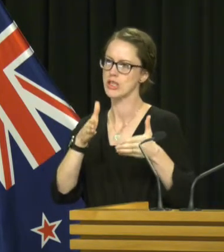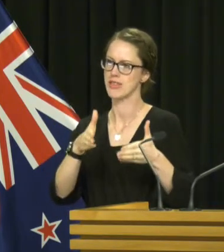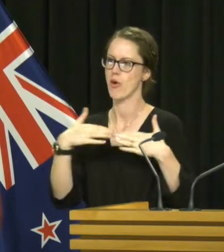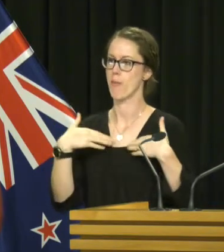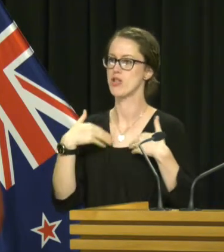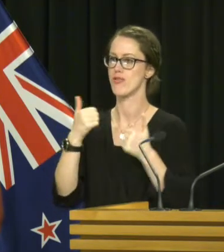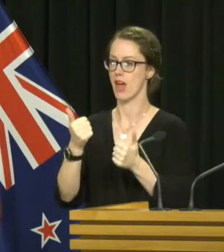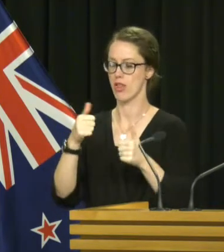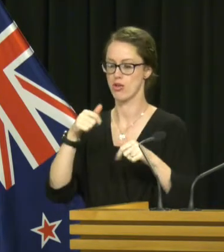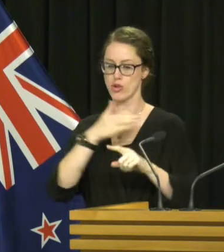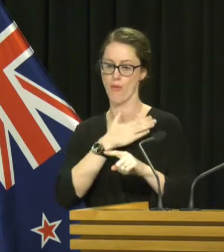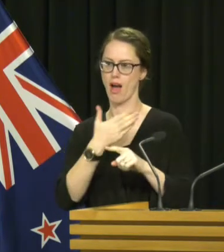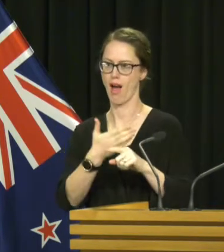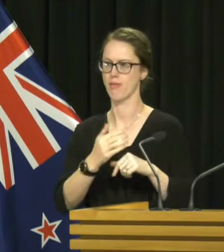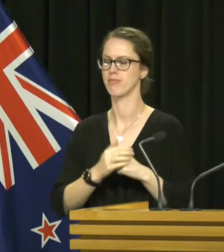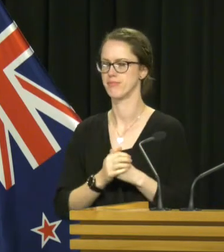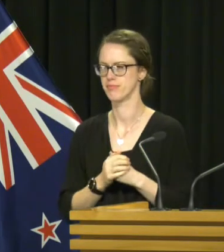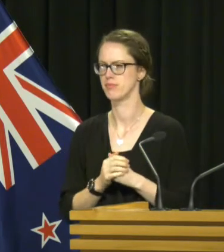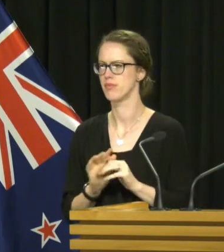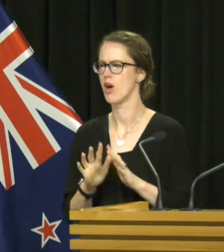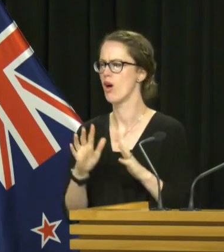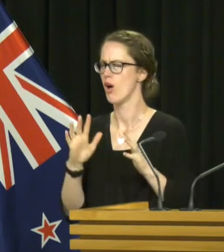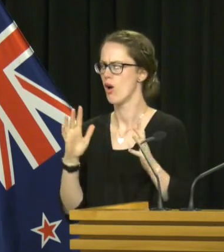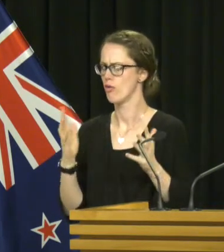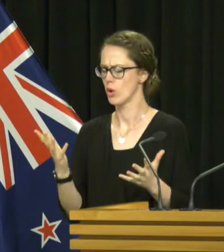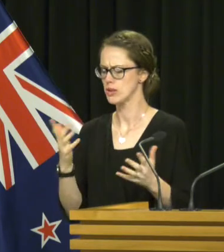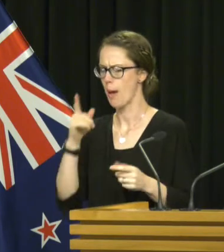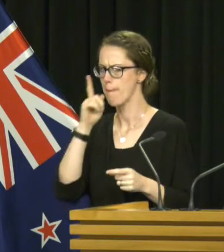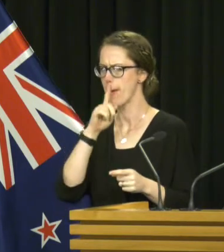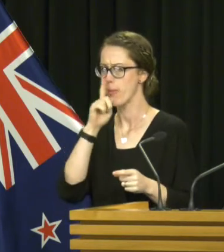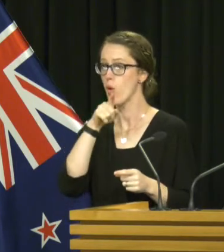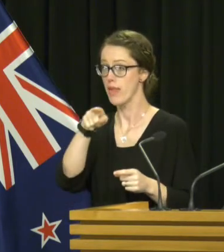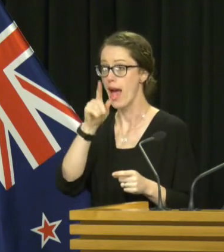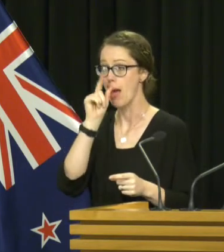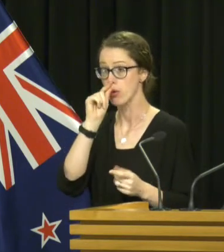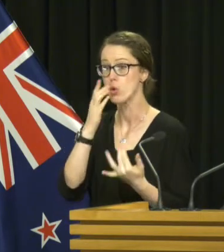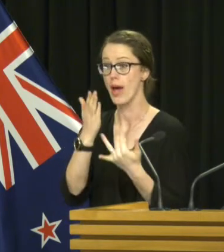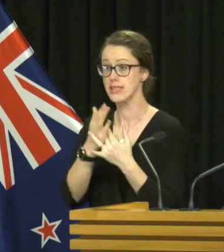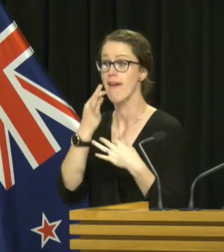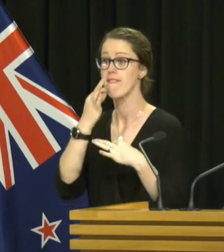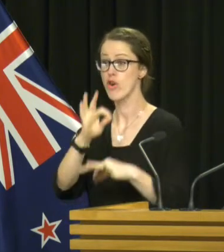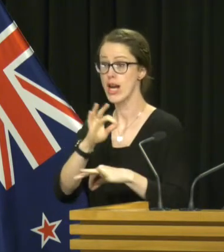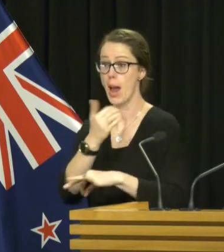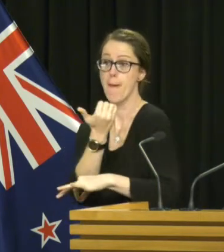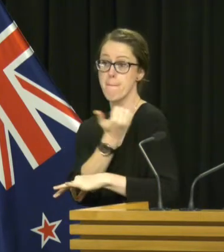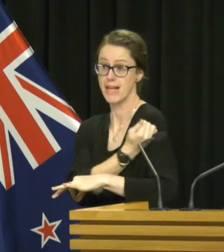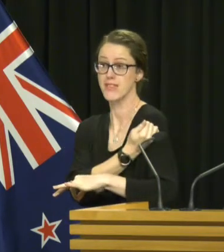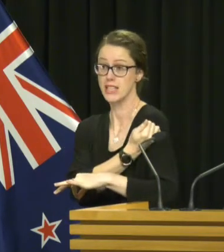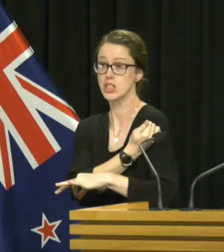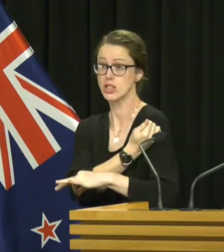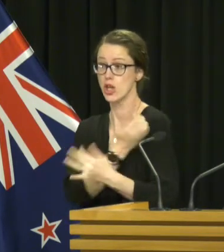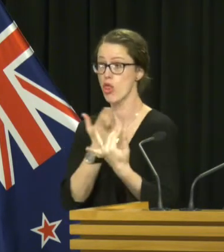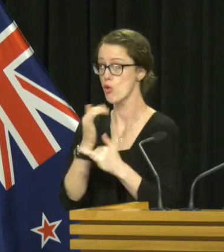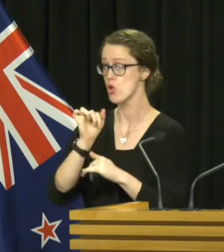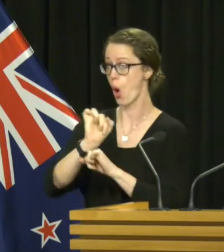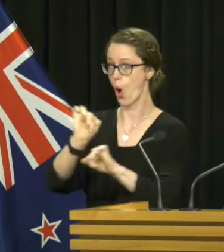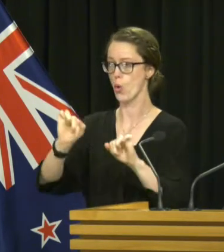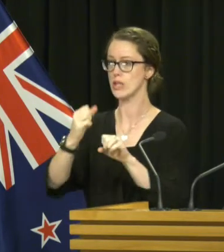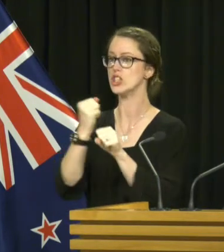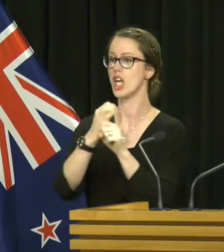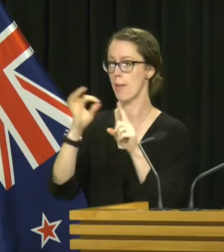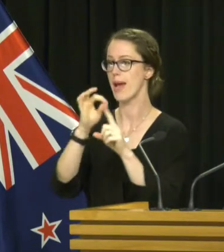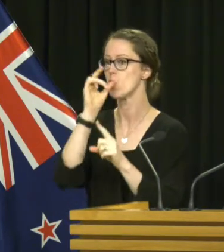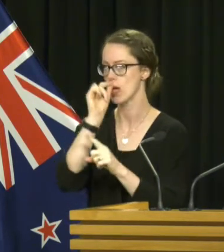the Ministry of Health to date. And of course people are able to access free measles vaccinations through their local